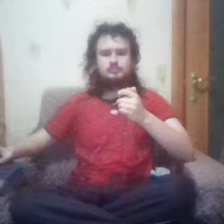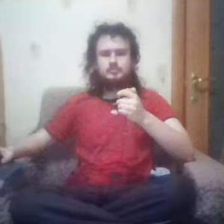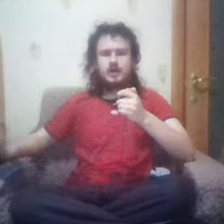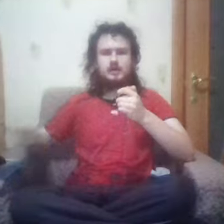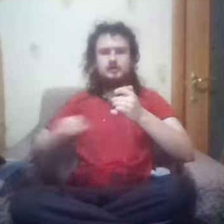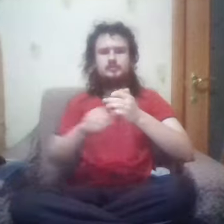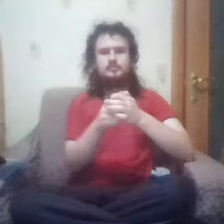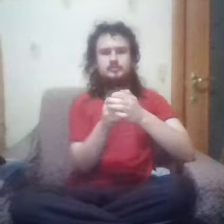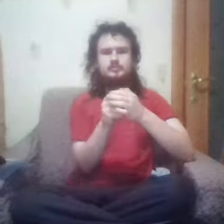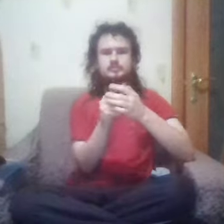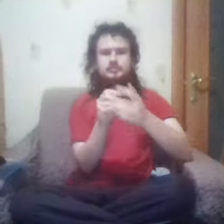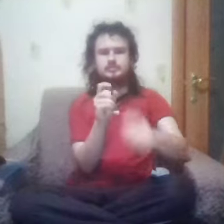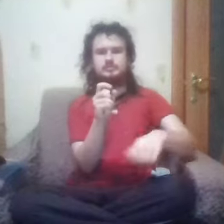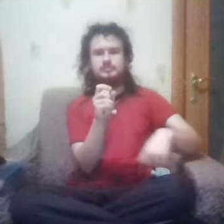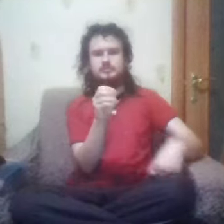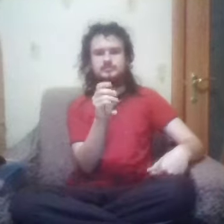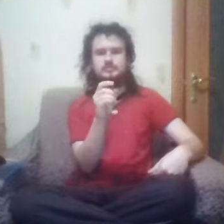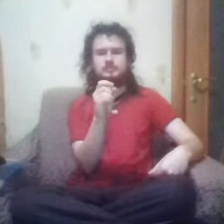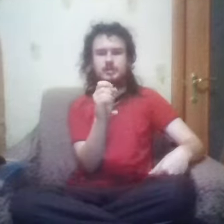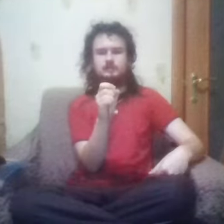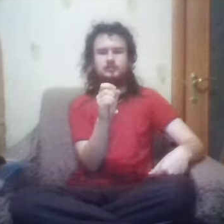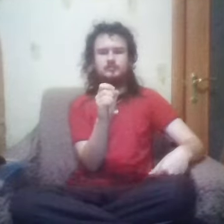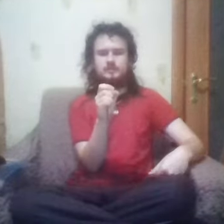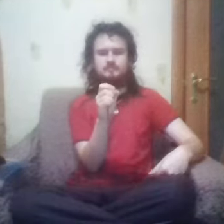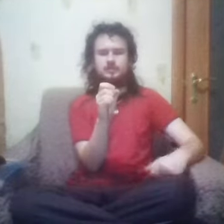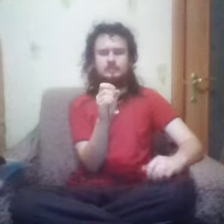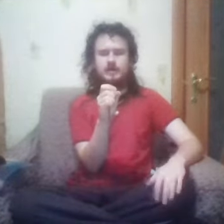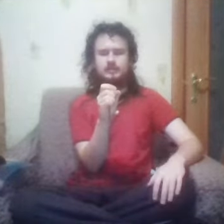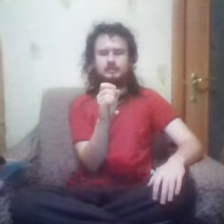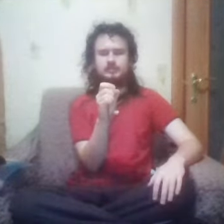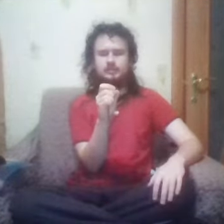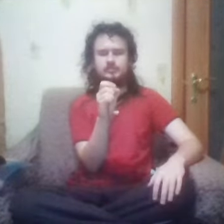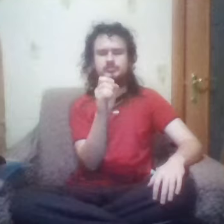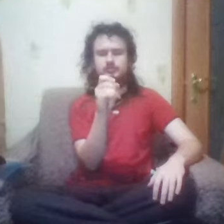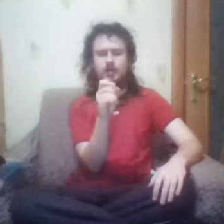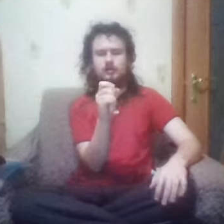Down on his knees he sees the devil weeping, whacking his tongue